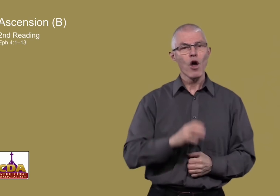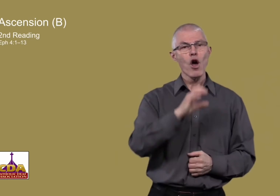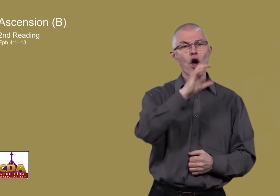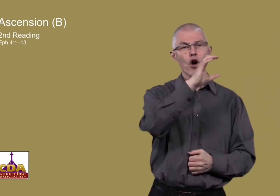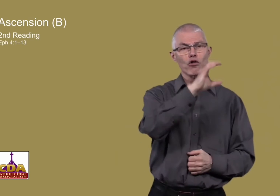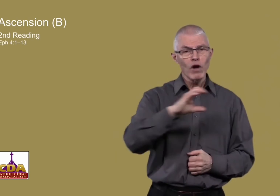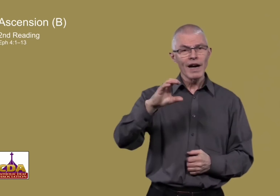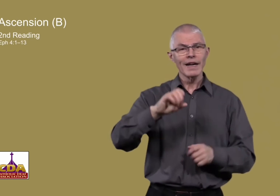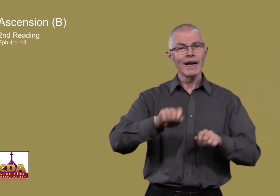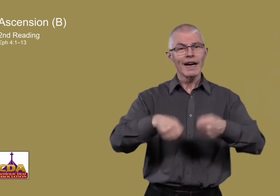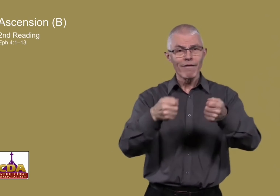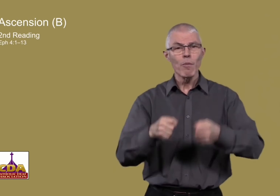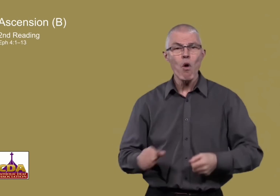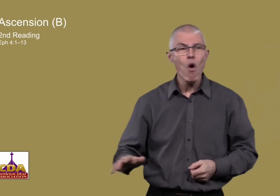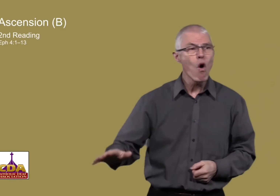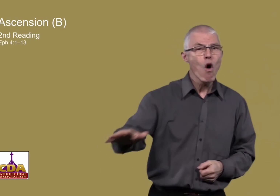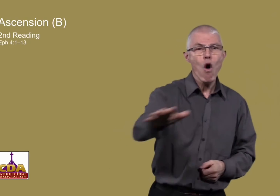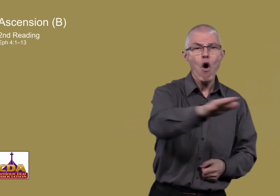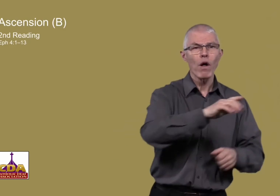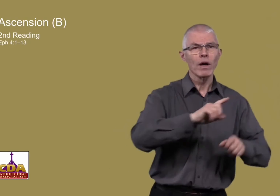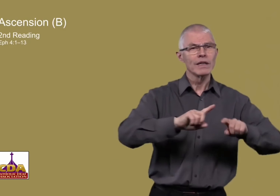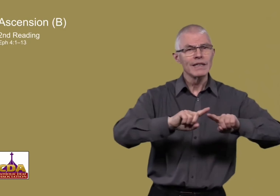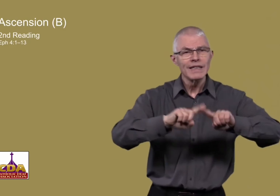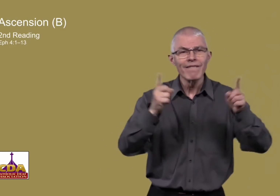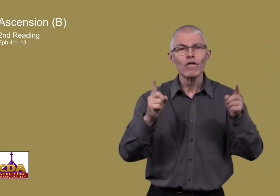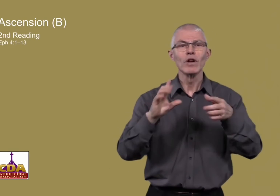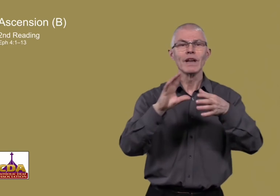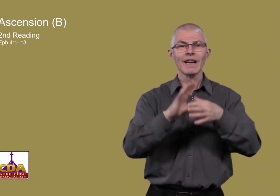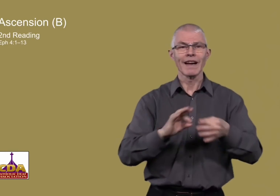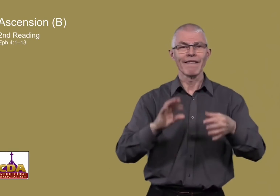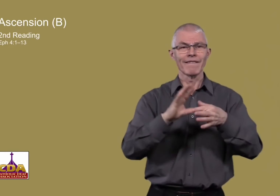Christ gave them all different gifts.